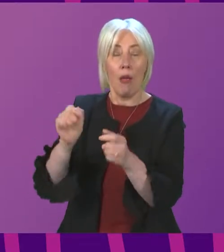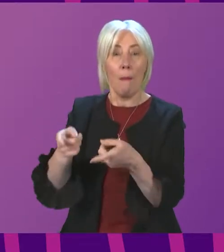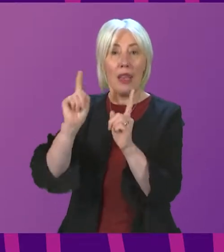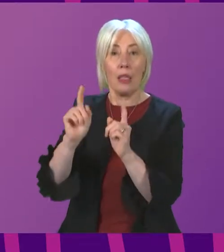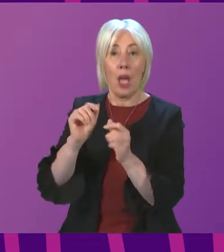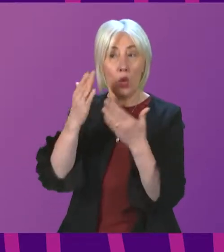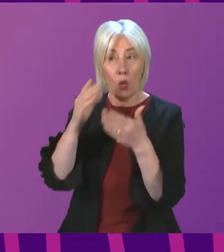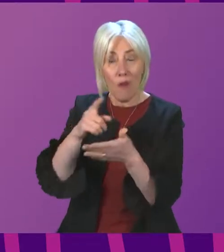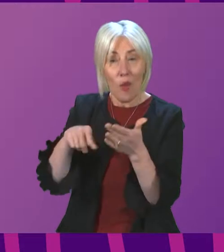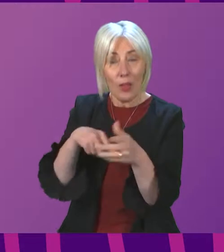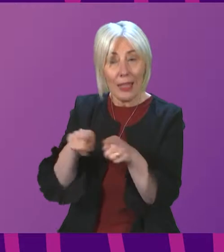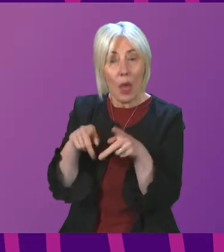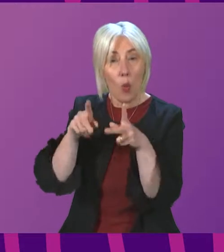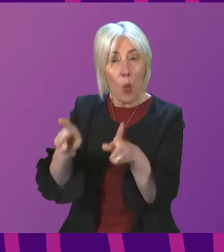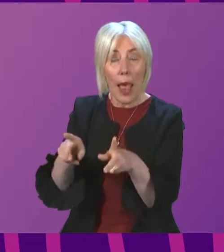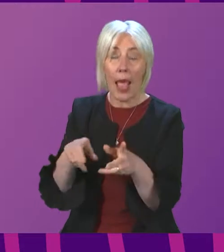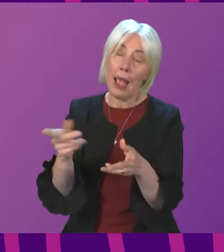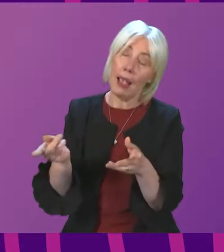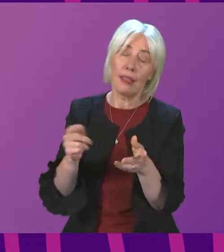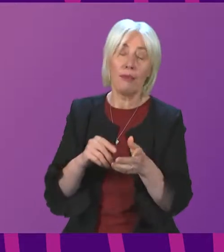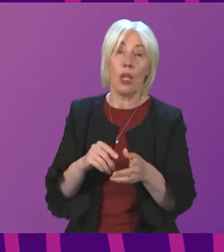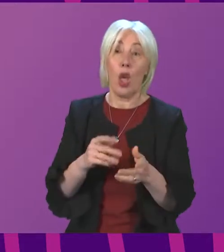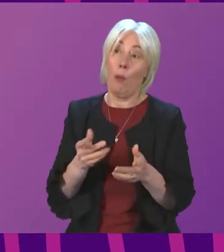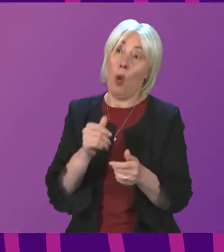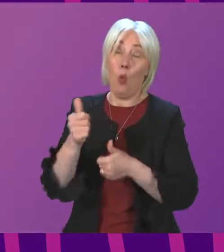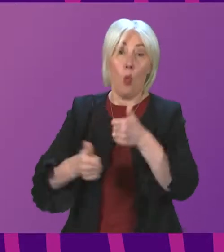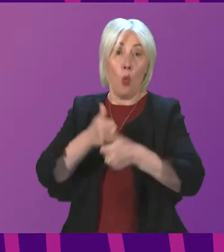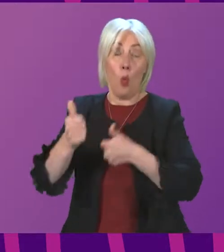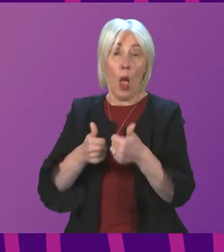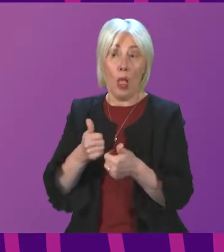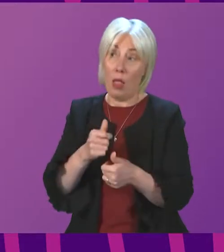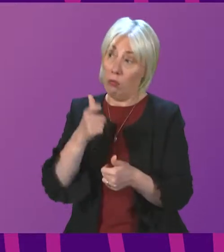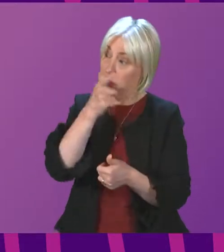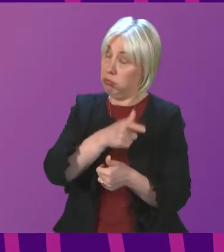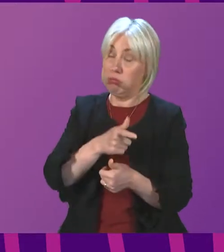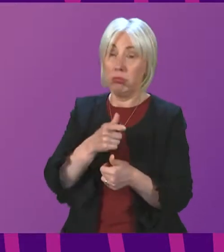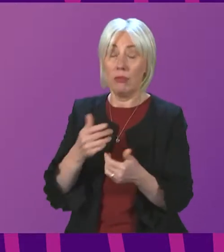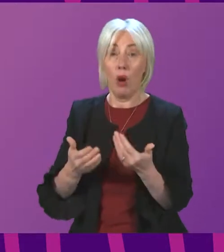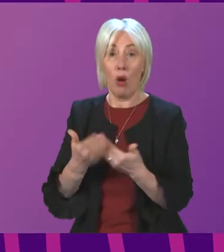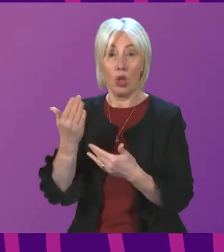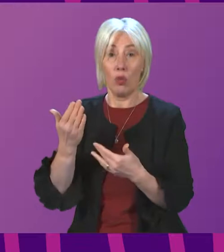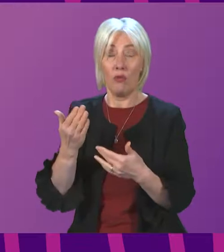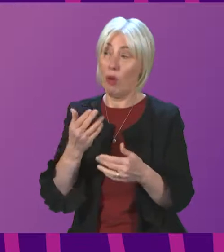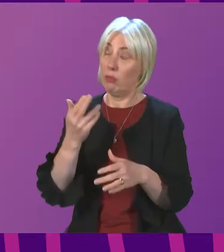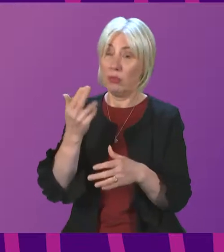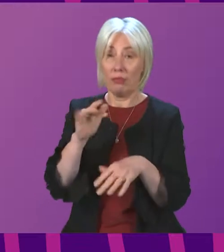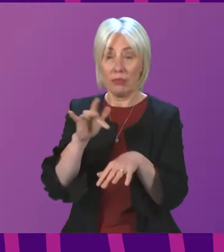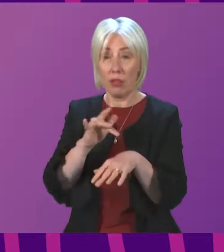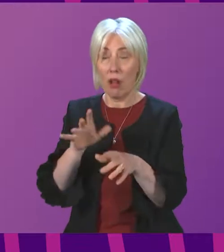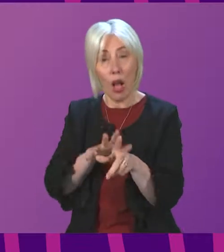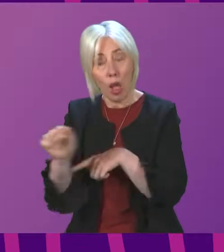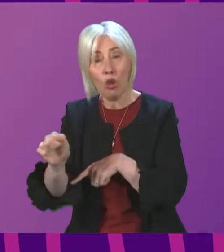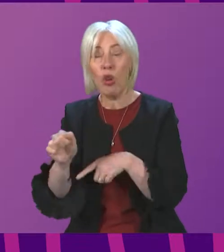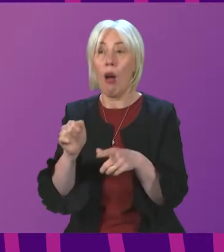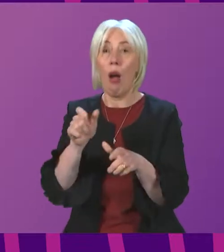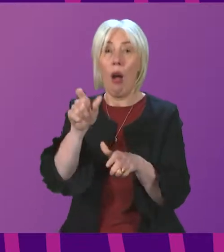Brexit referendum. We wish him well in his new role. The culture sector, our venues, staff, artists and musicians